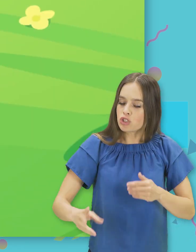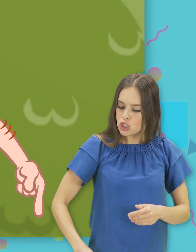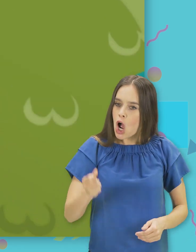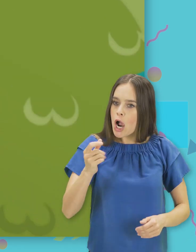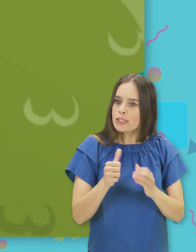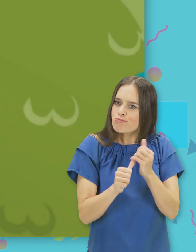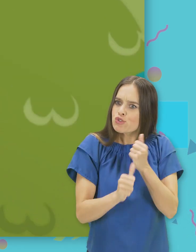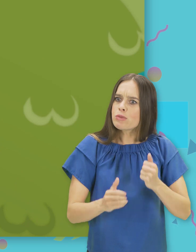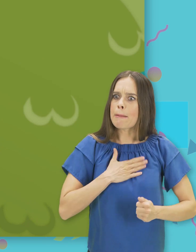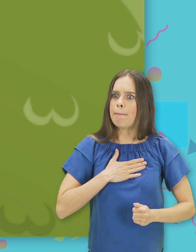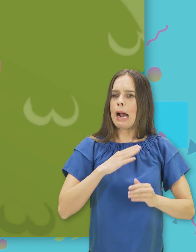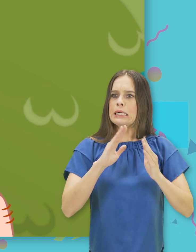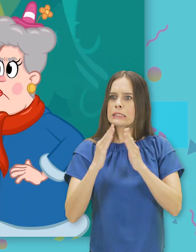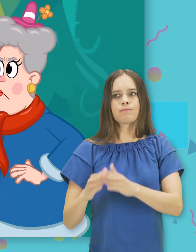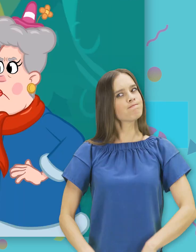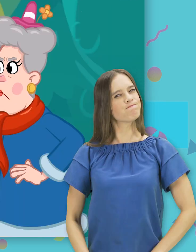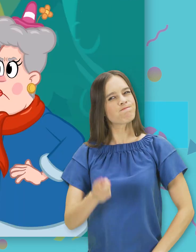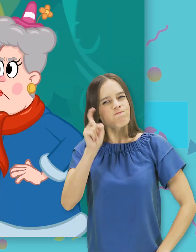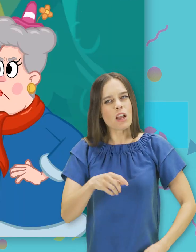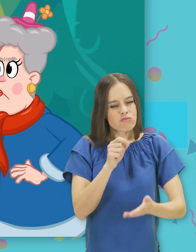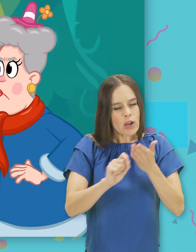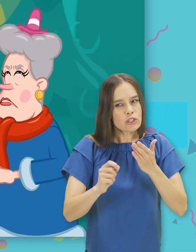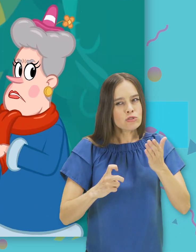my city. I'll have to write you a ticket, lady.